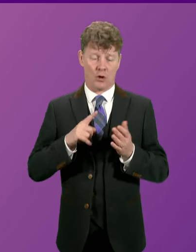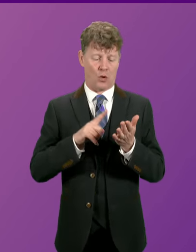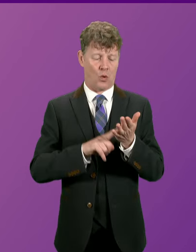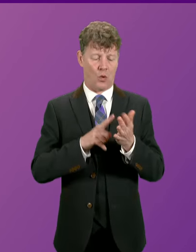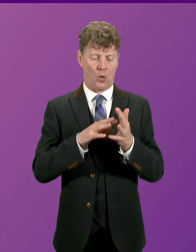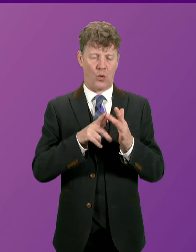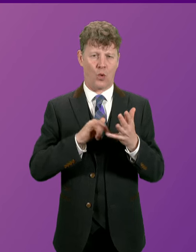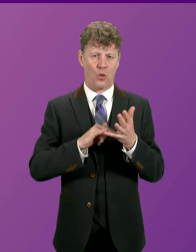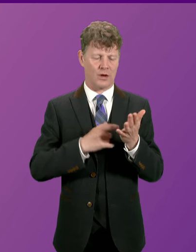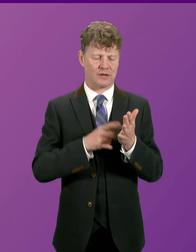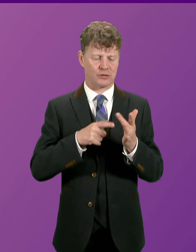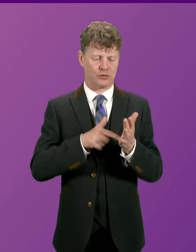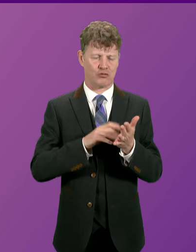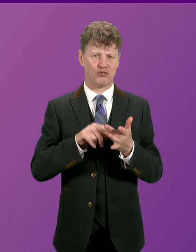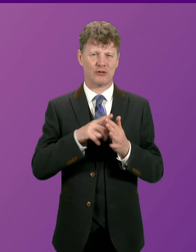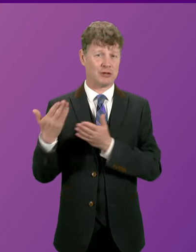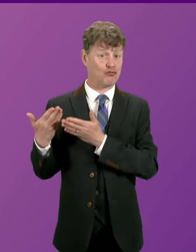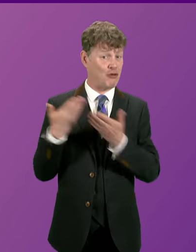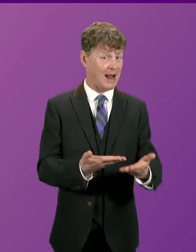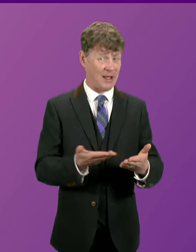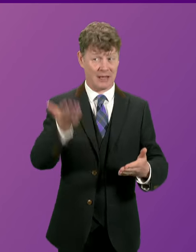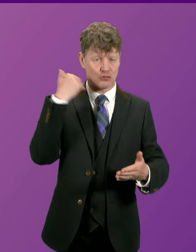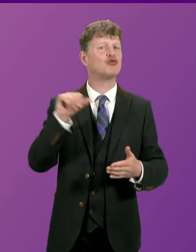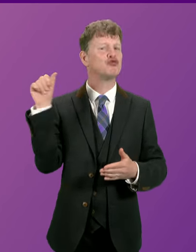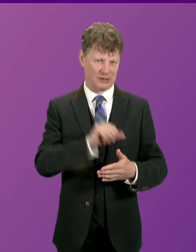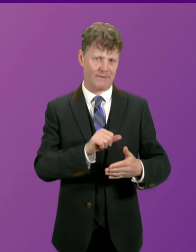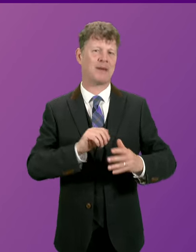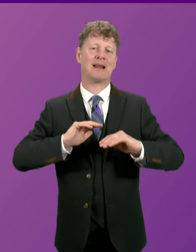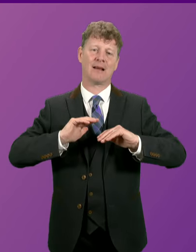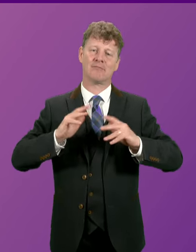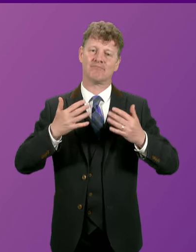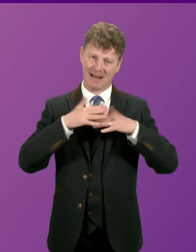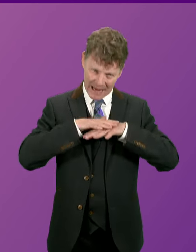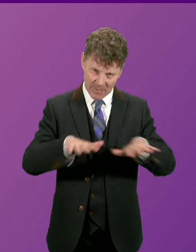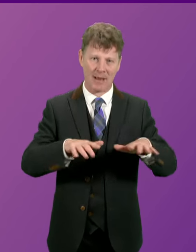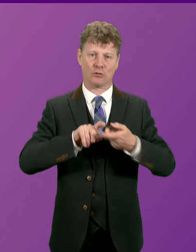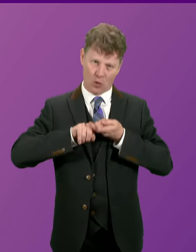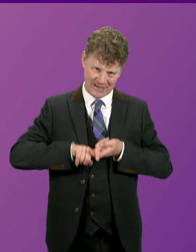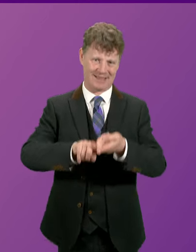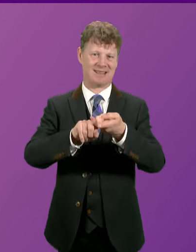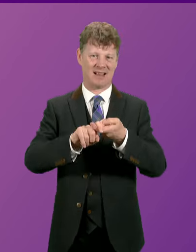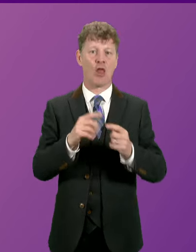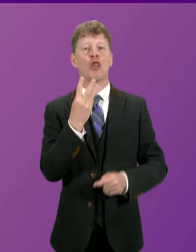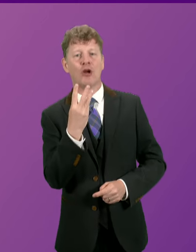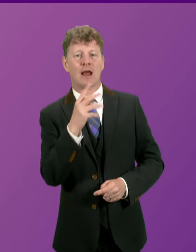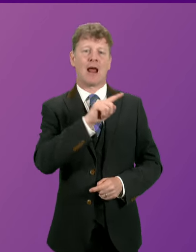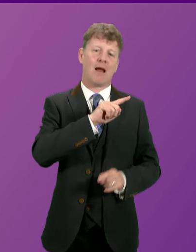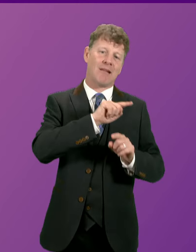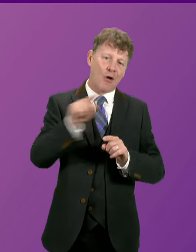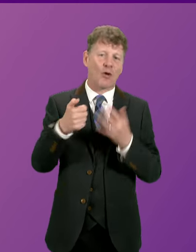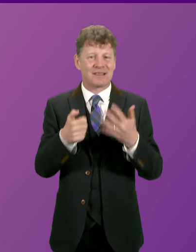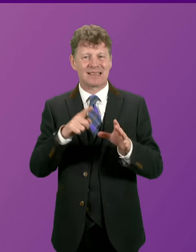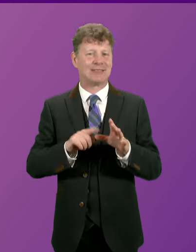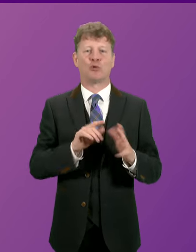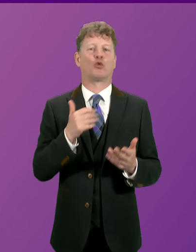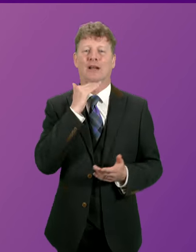should have been implemented consistently over the last six years. They were implemented for three of the last six years. That's not good enough. It